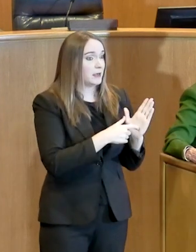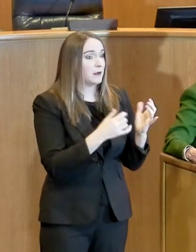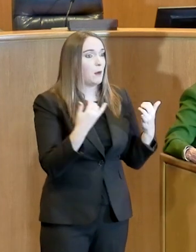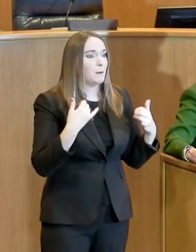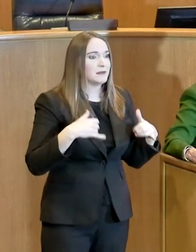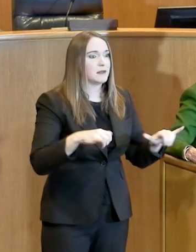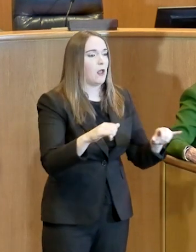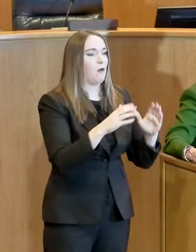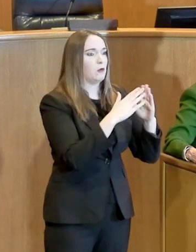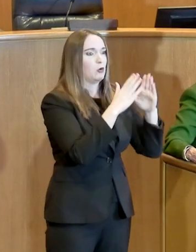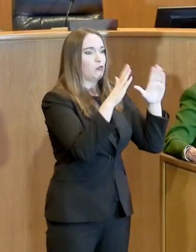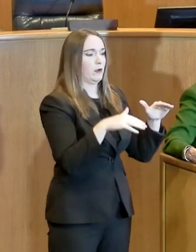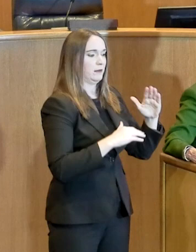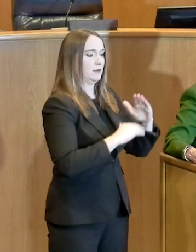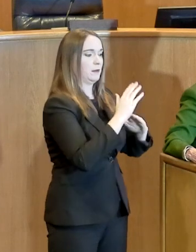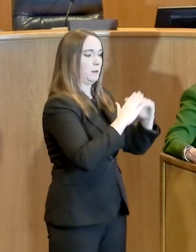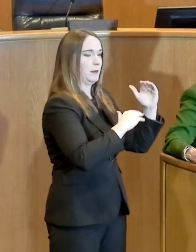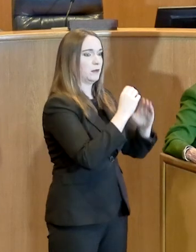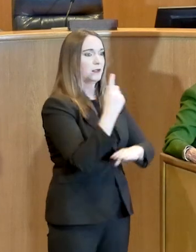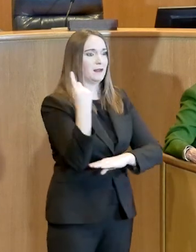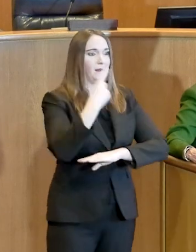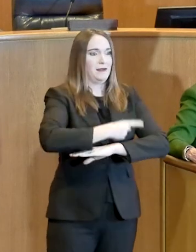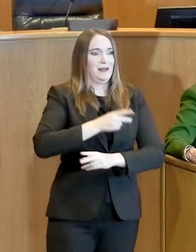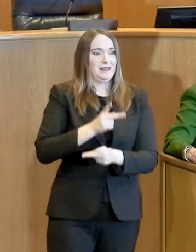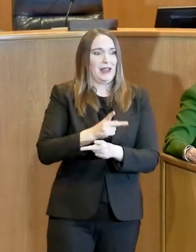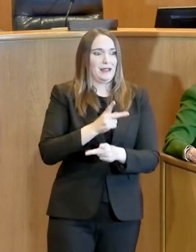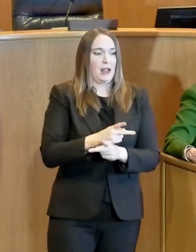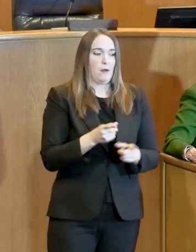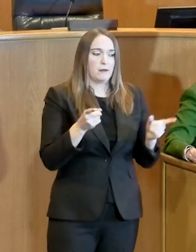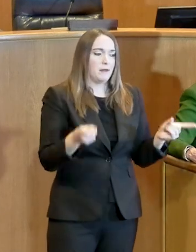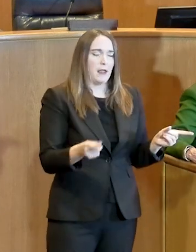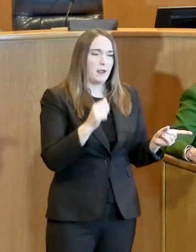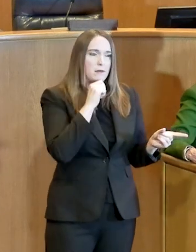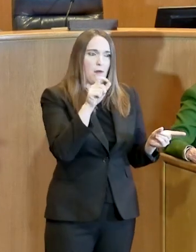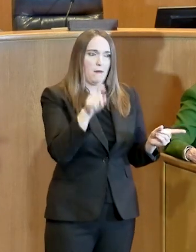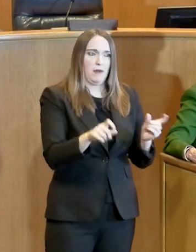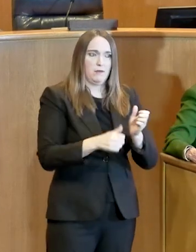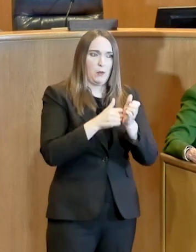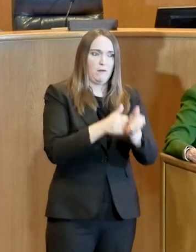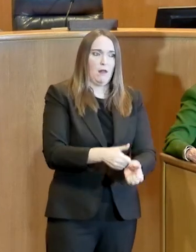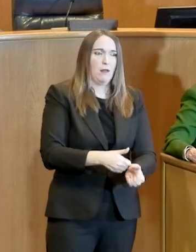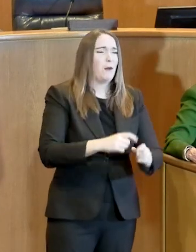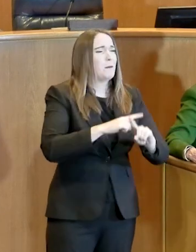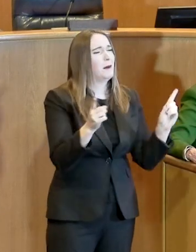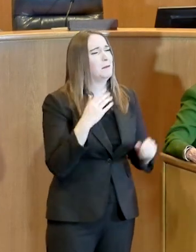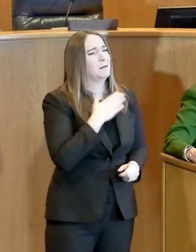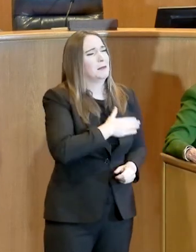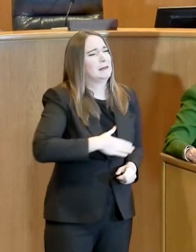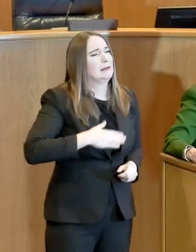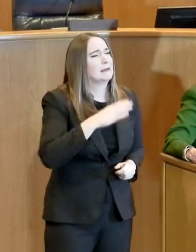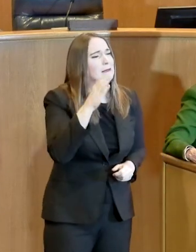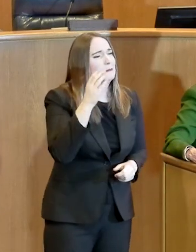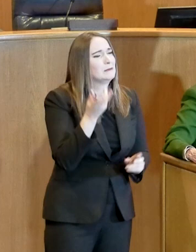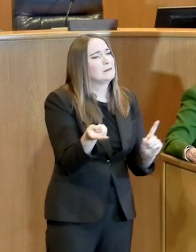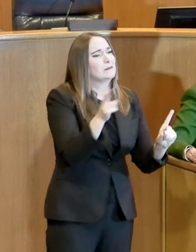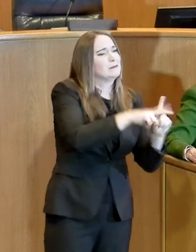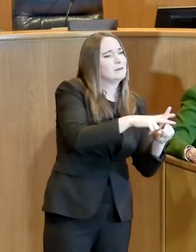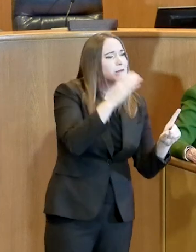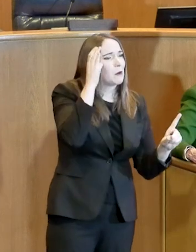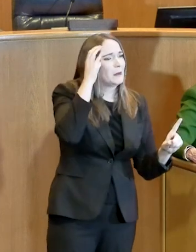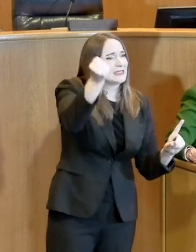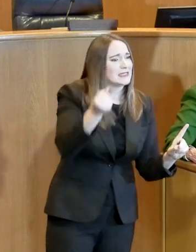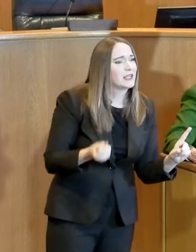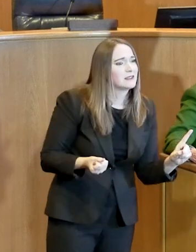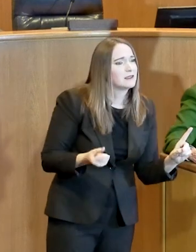buildings, medical facilities, daycares will be exempt from that. But think about what you're doing. This has to be a